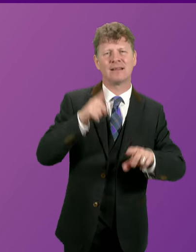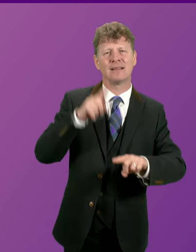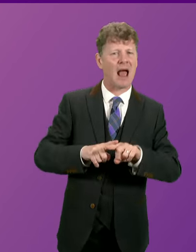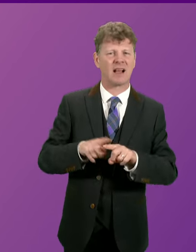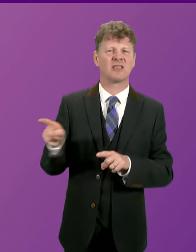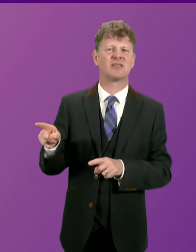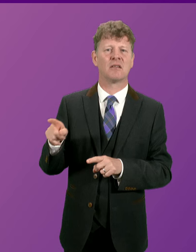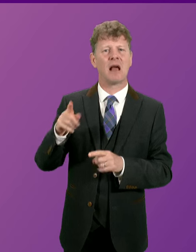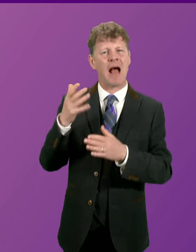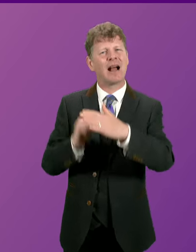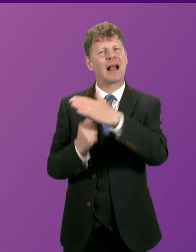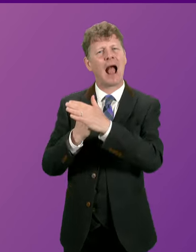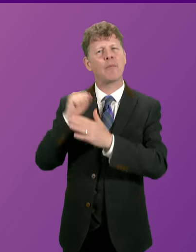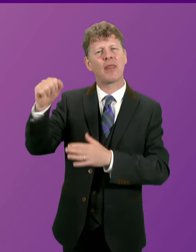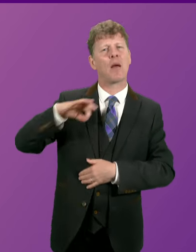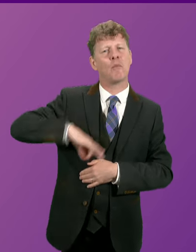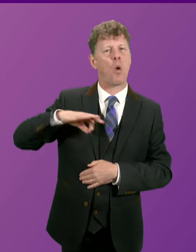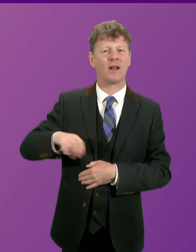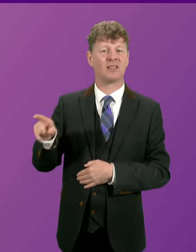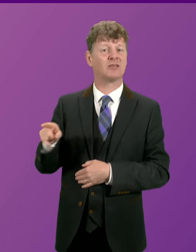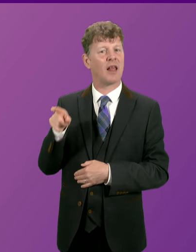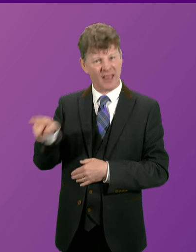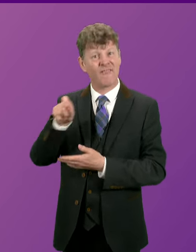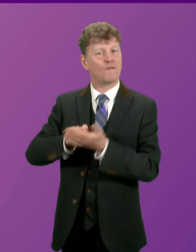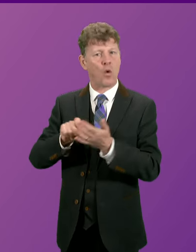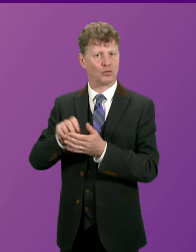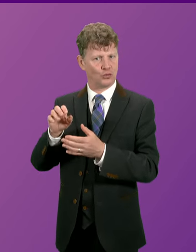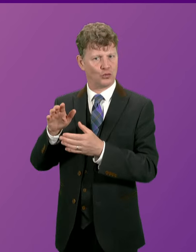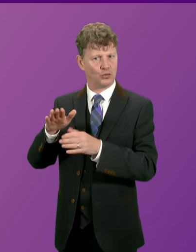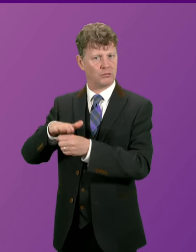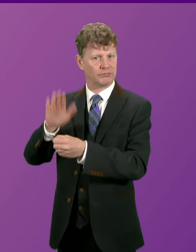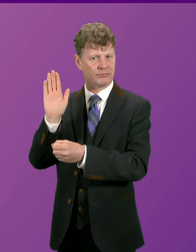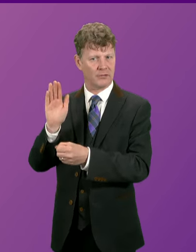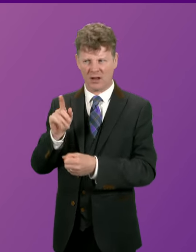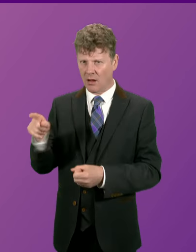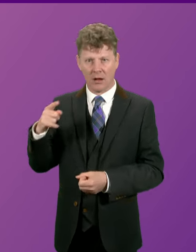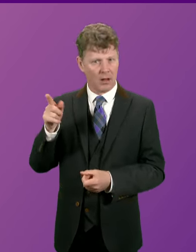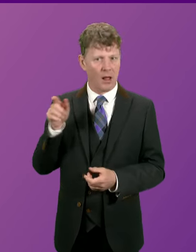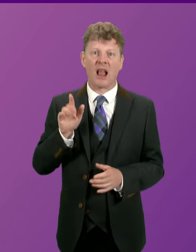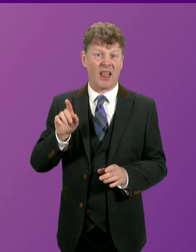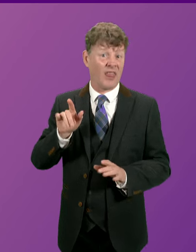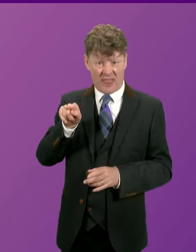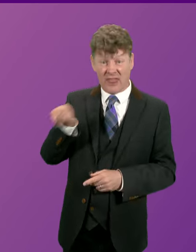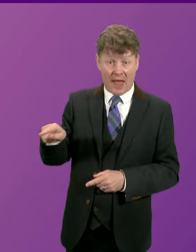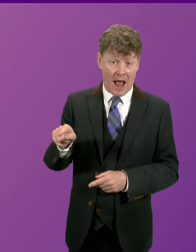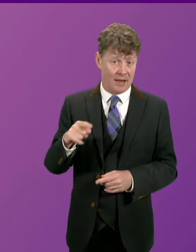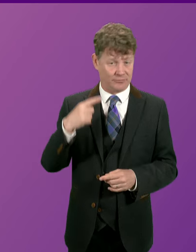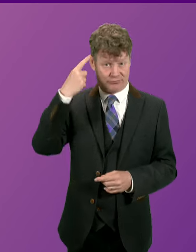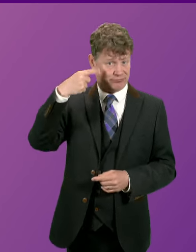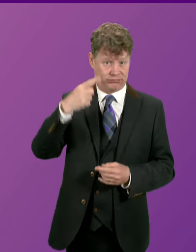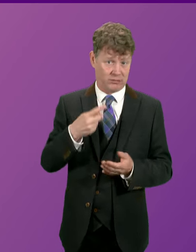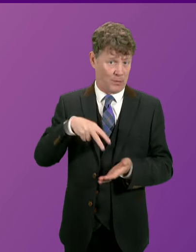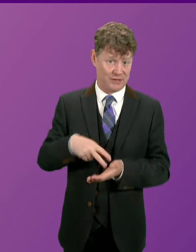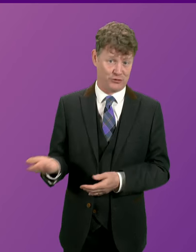lifting the cap on their bonuses. That is just a ludicrous position. Now I've listened this morning